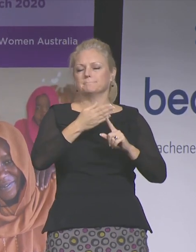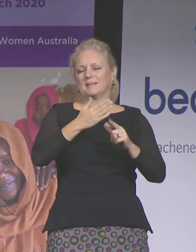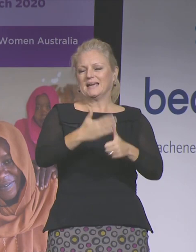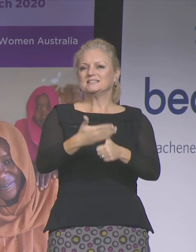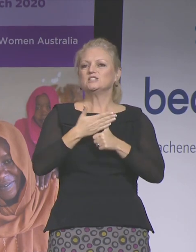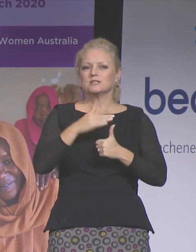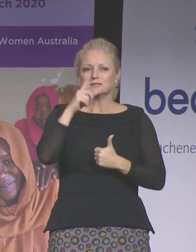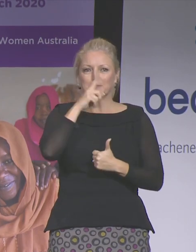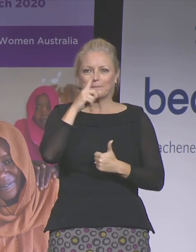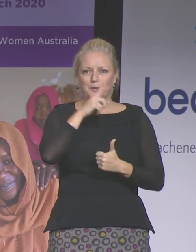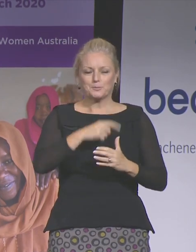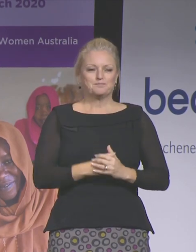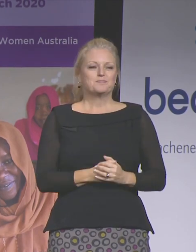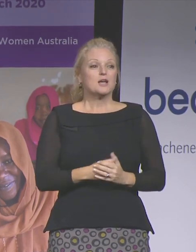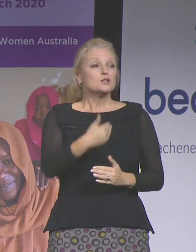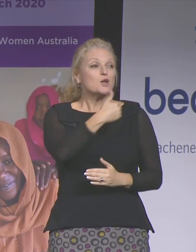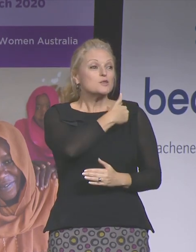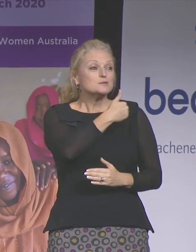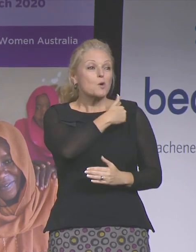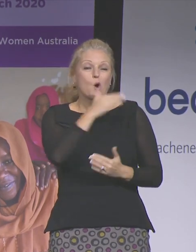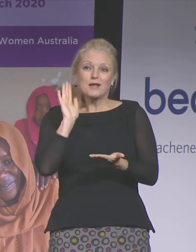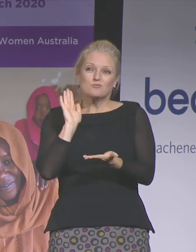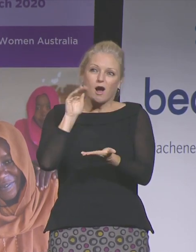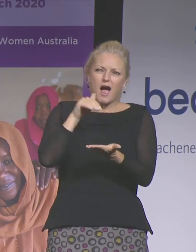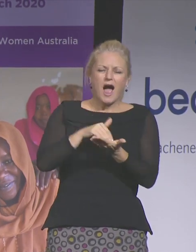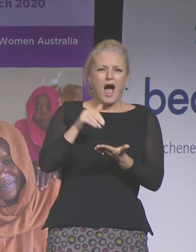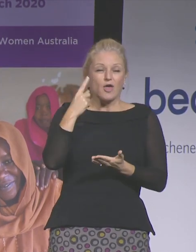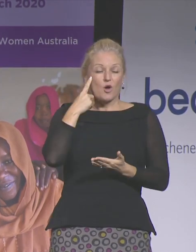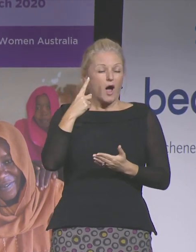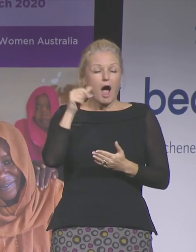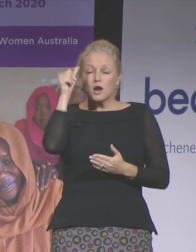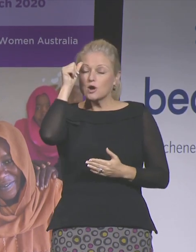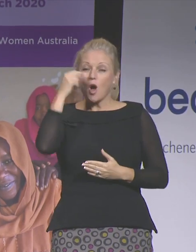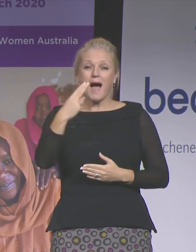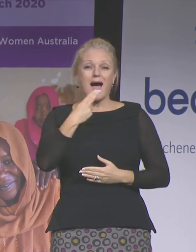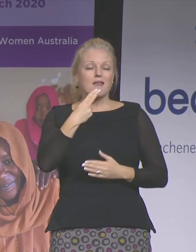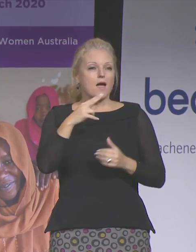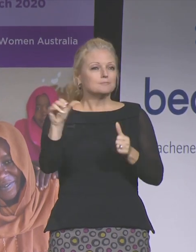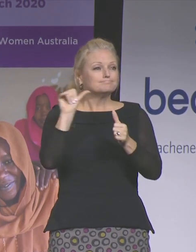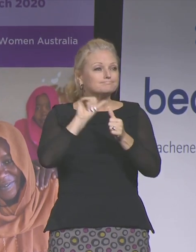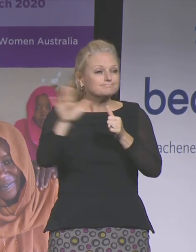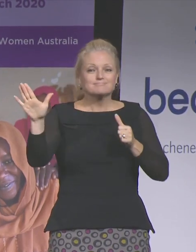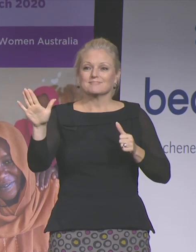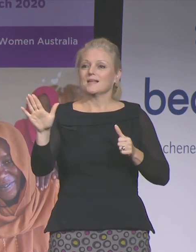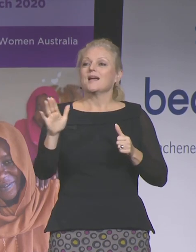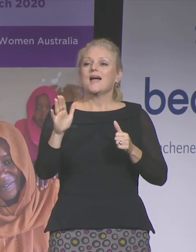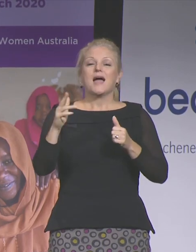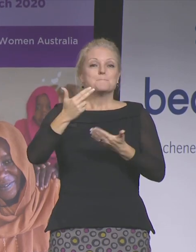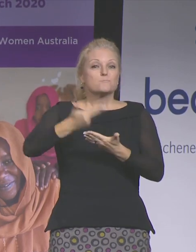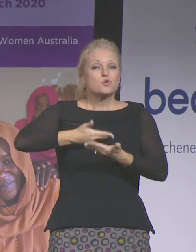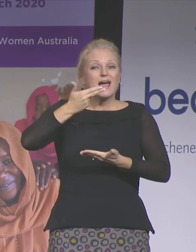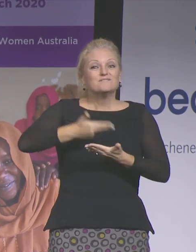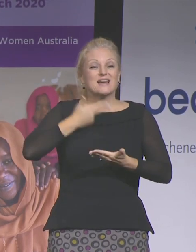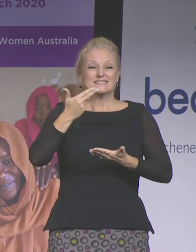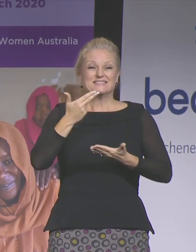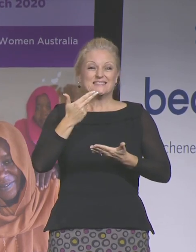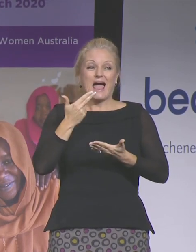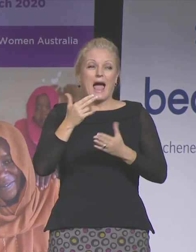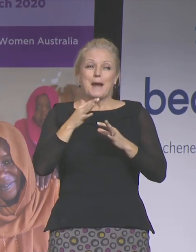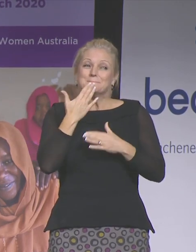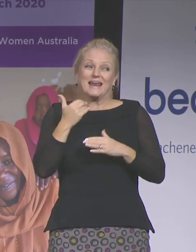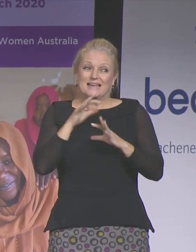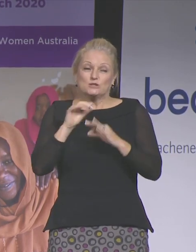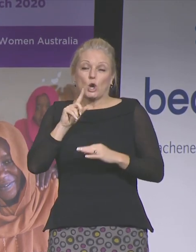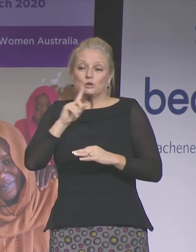knows how to throw a fabulous International Women's Day Breakfast and don't report me back in Sydney but can I say this is the best International